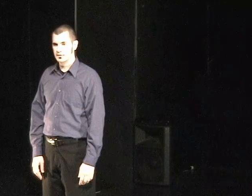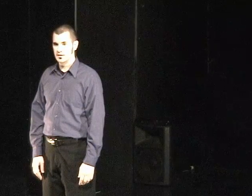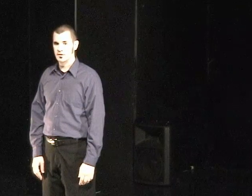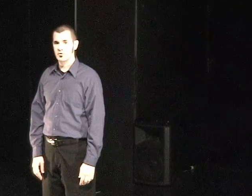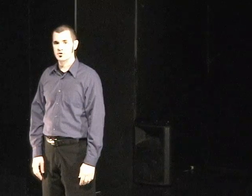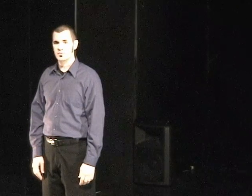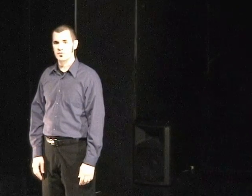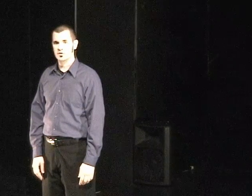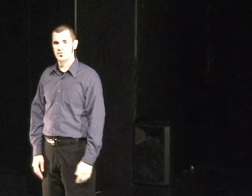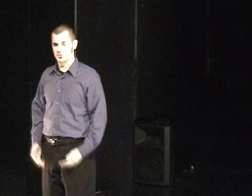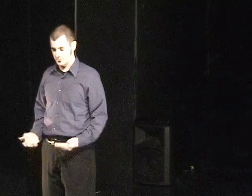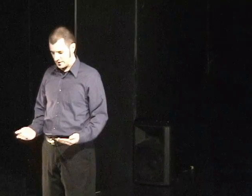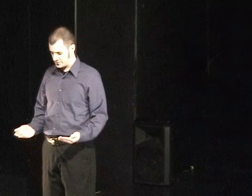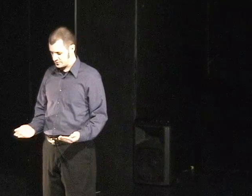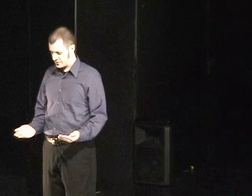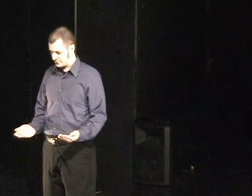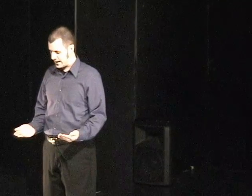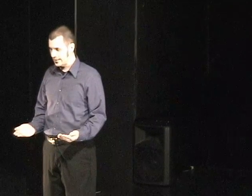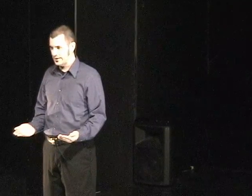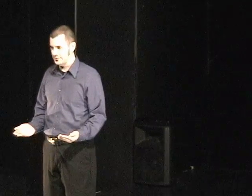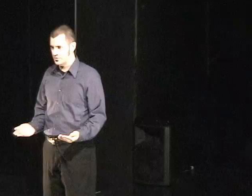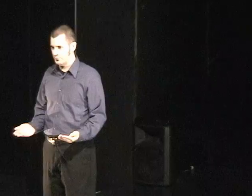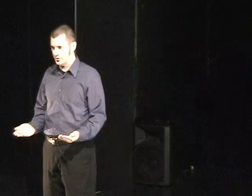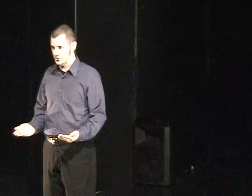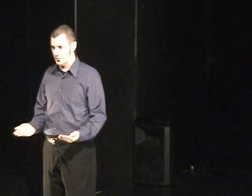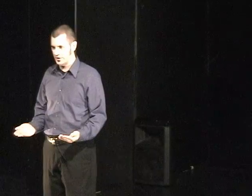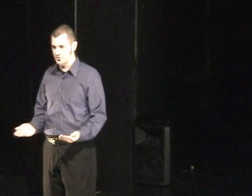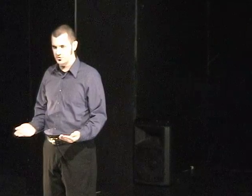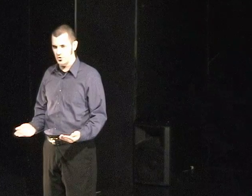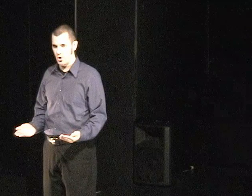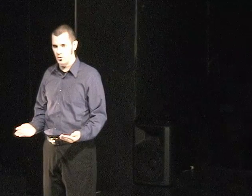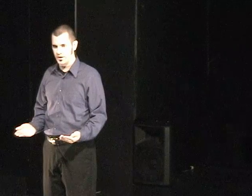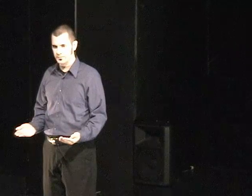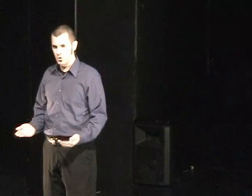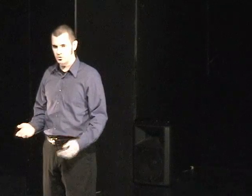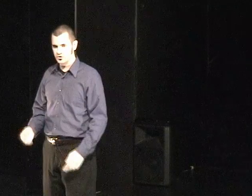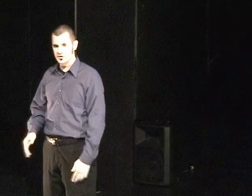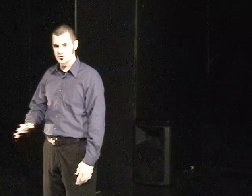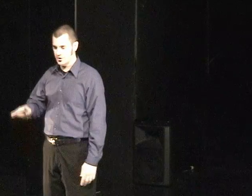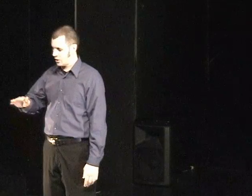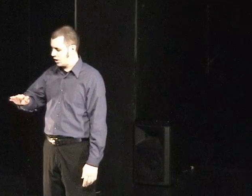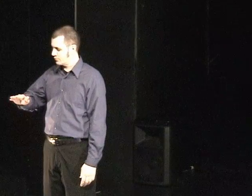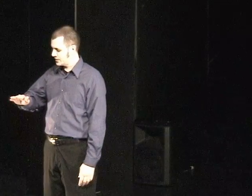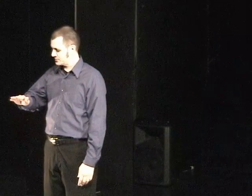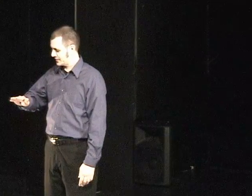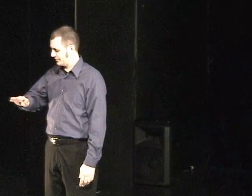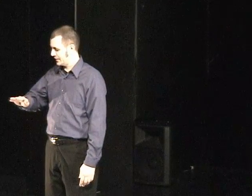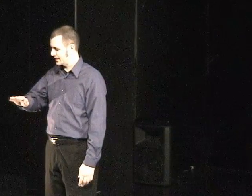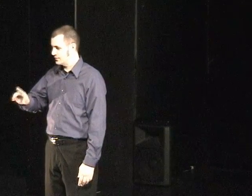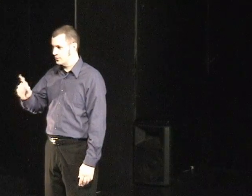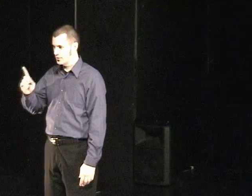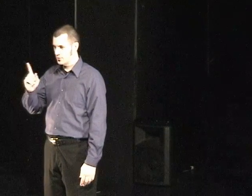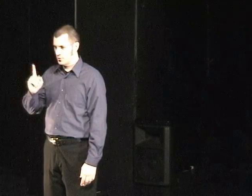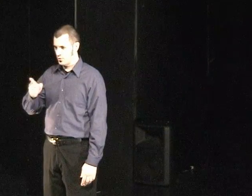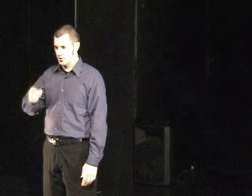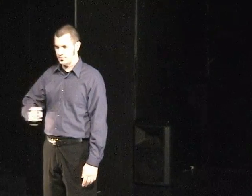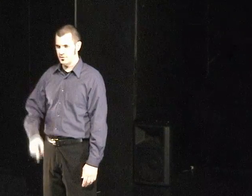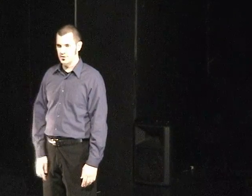Today, of course, we feel as much space as being violated when someone brushes up against us in a hallway. More strikes to share an armrest without playing or at the field.